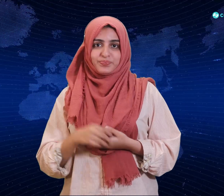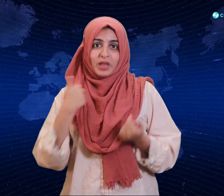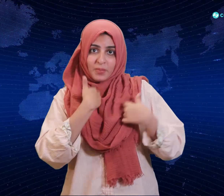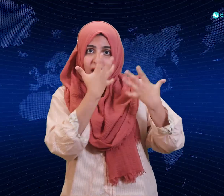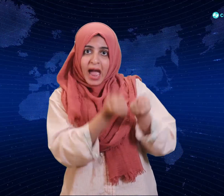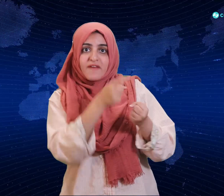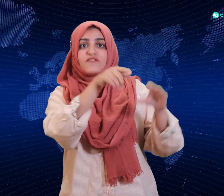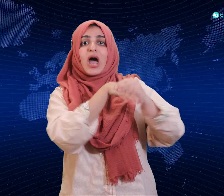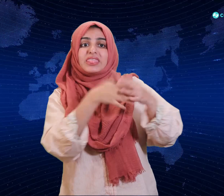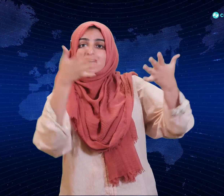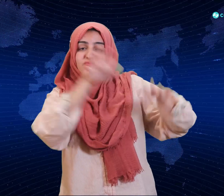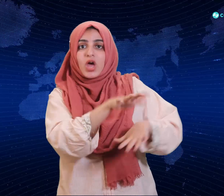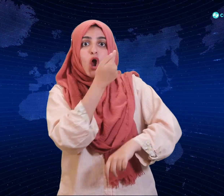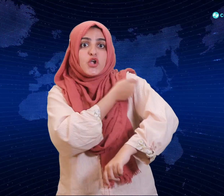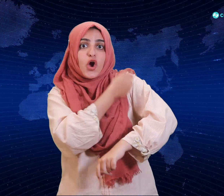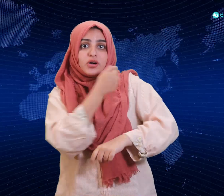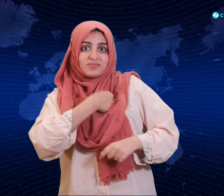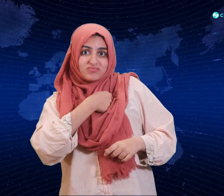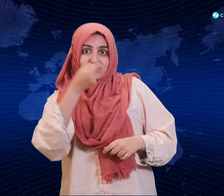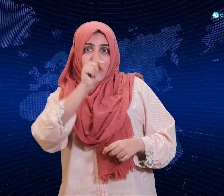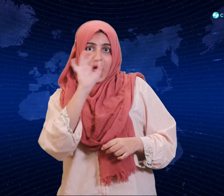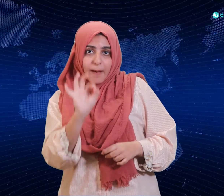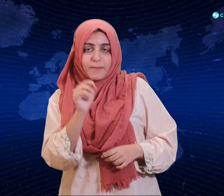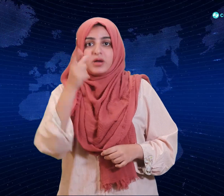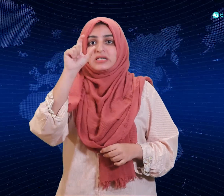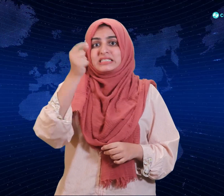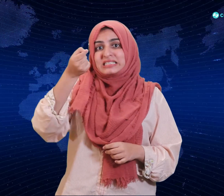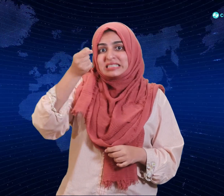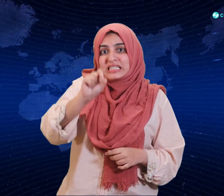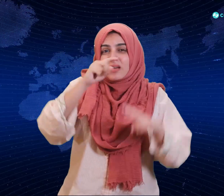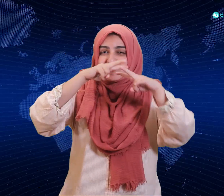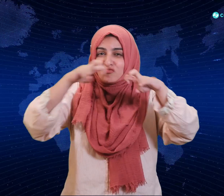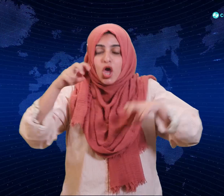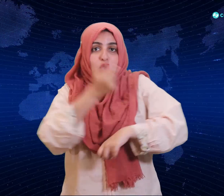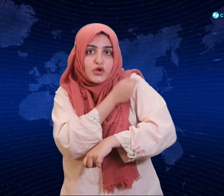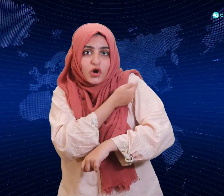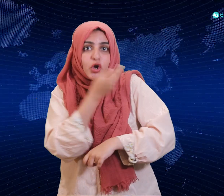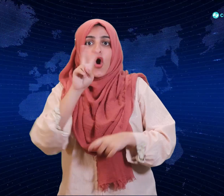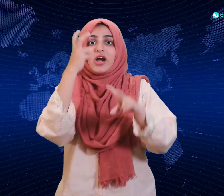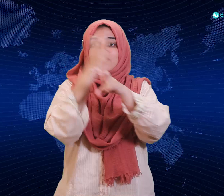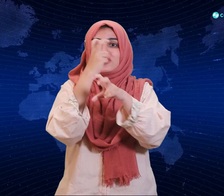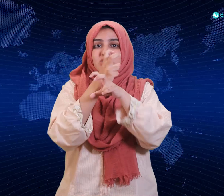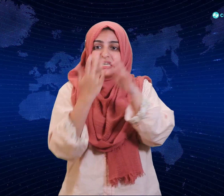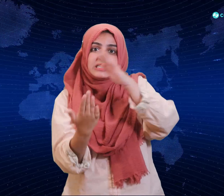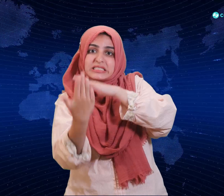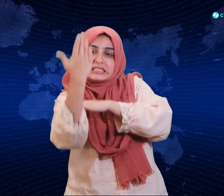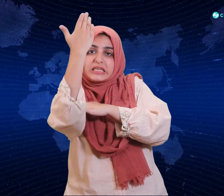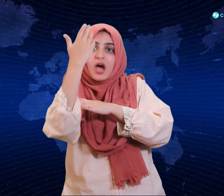surgeon oncologist and radiologist who